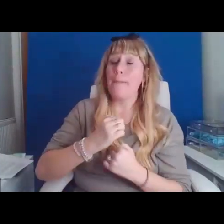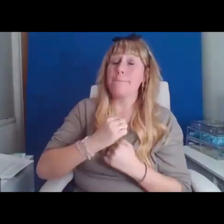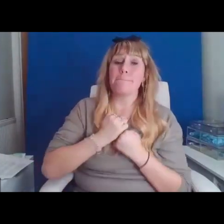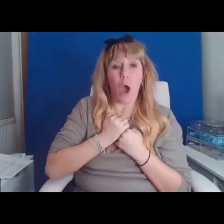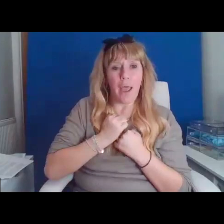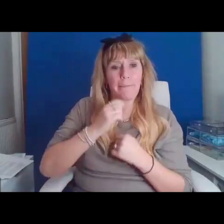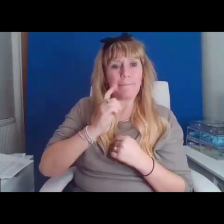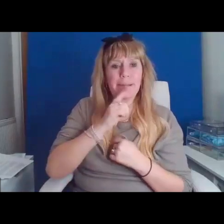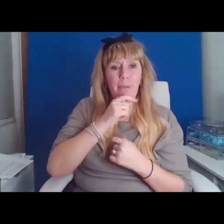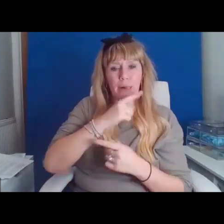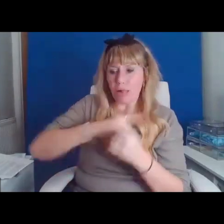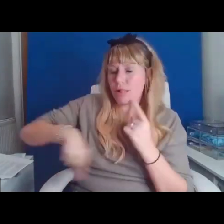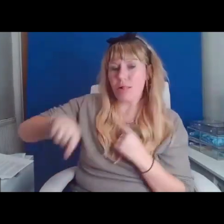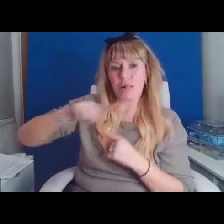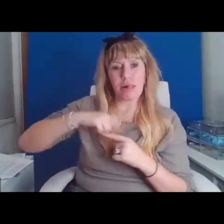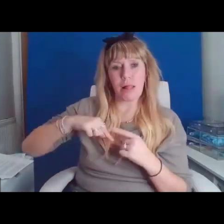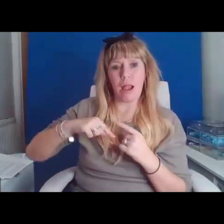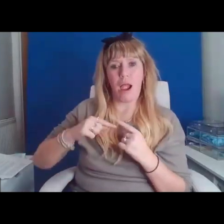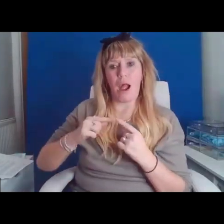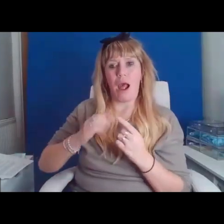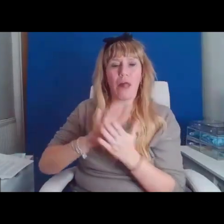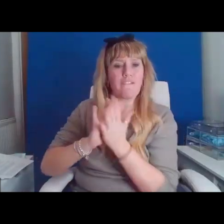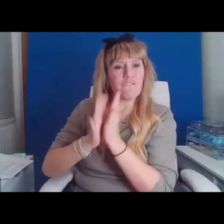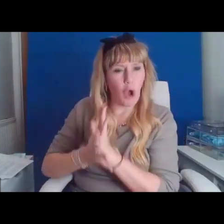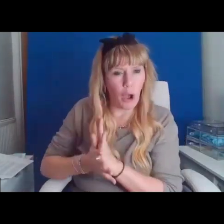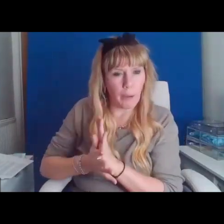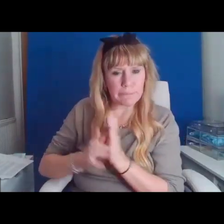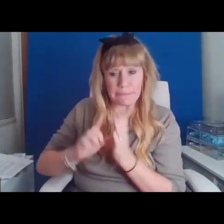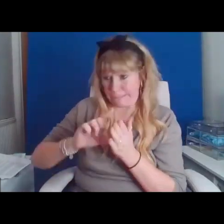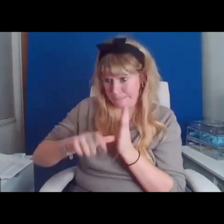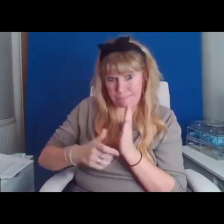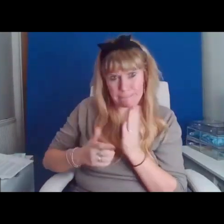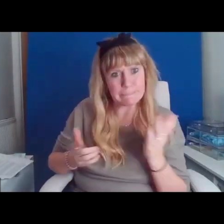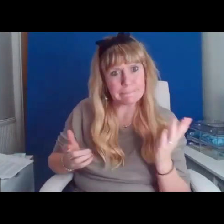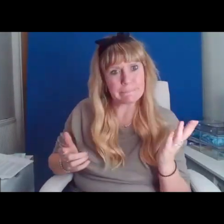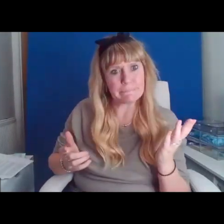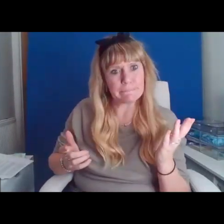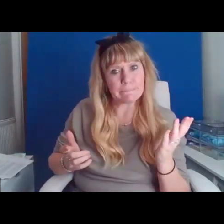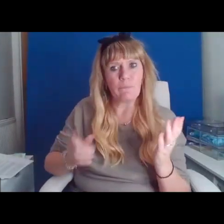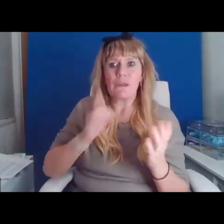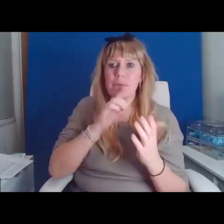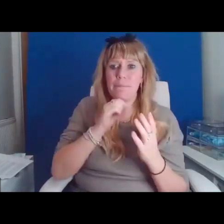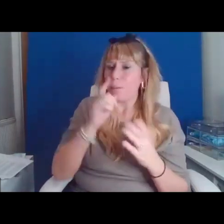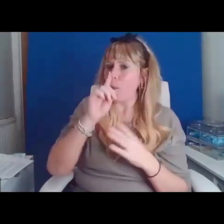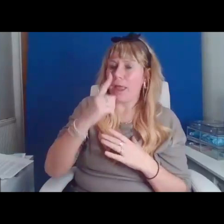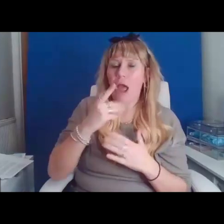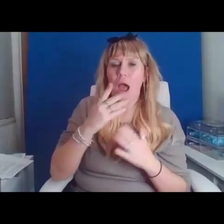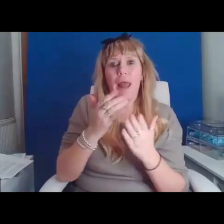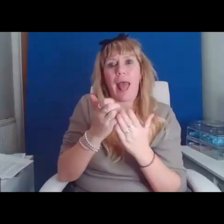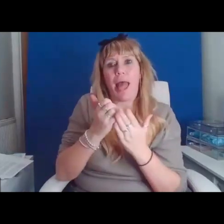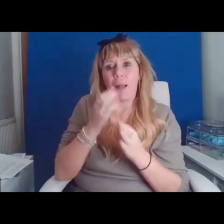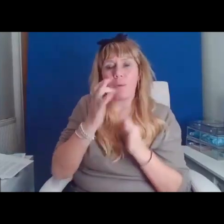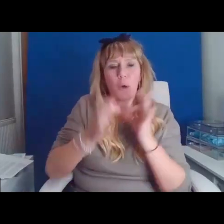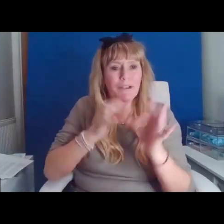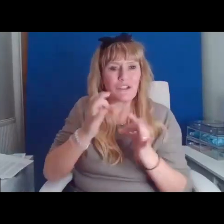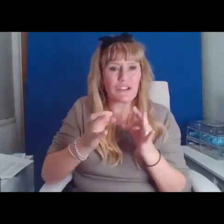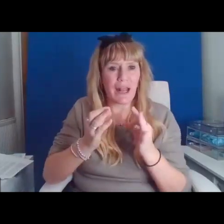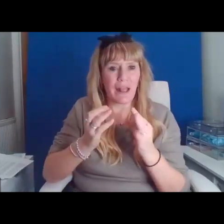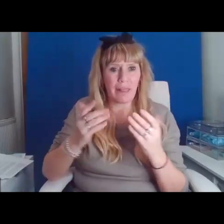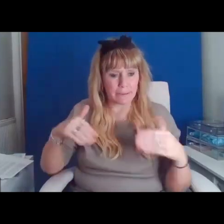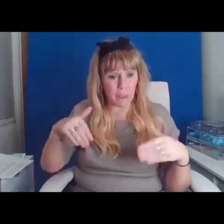-Ups, the undiagnosed who fell through the net, who can't help questioning, who don't blend in with the crowd,